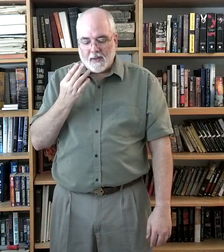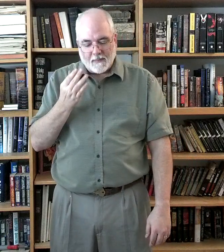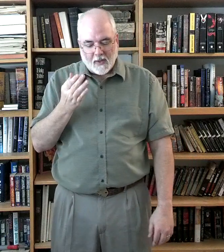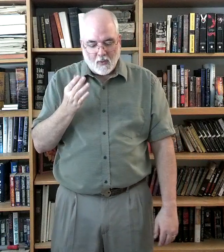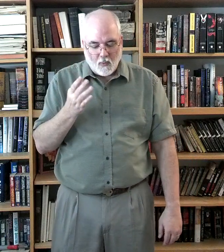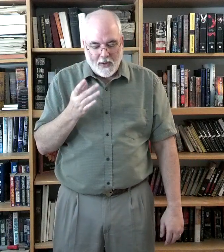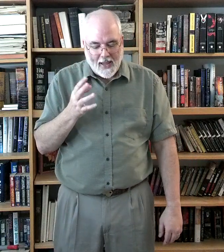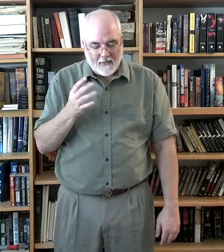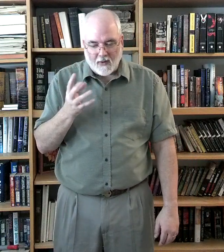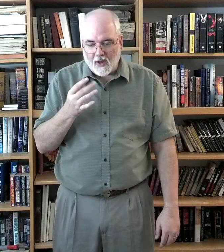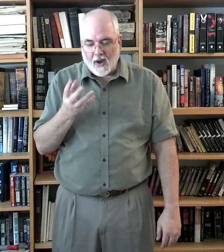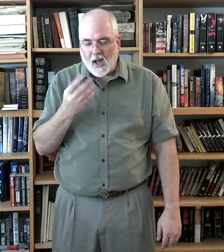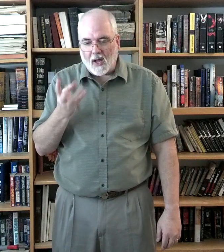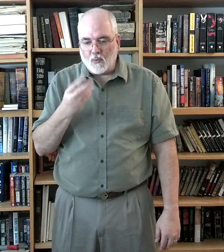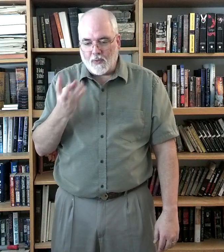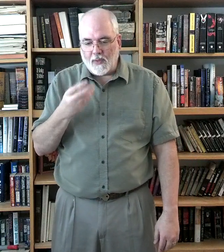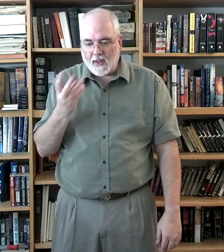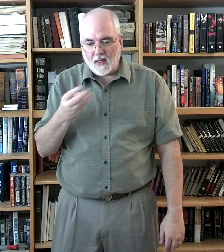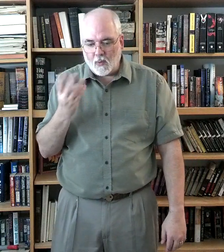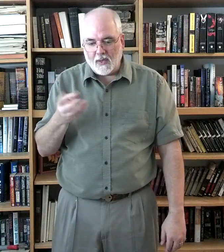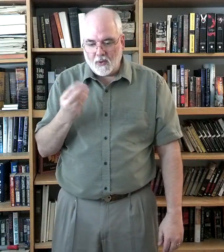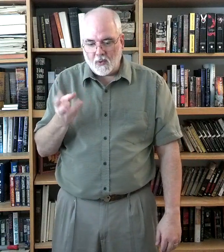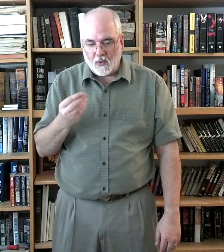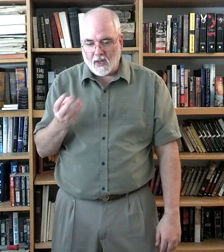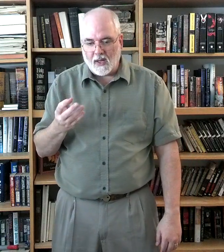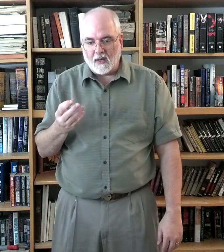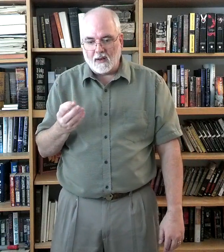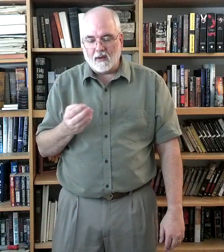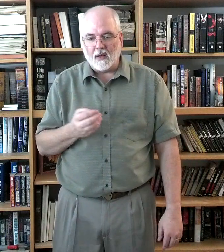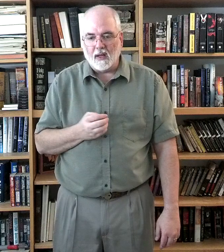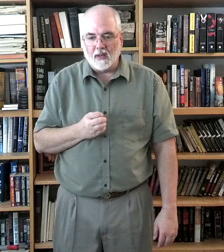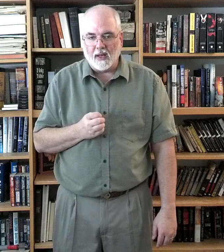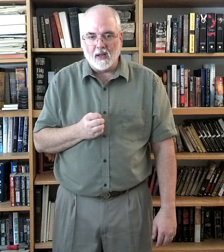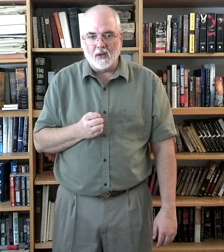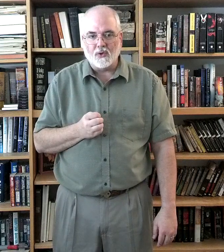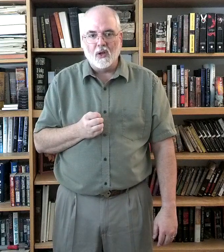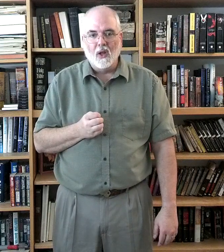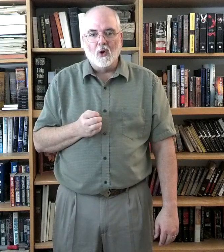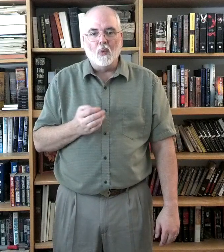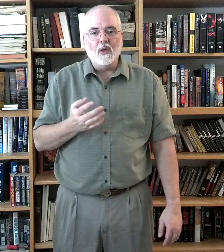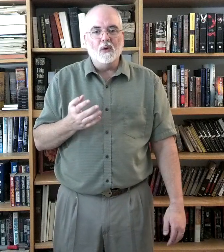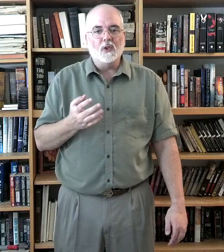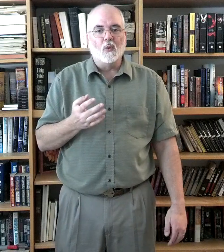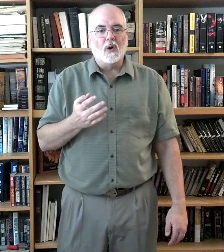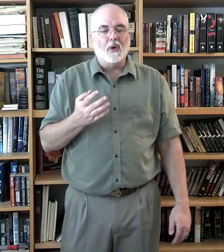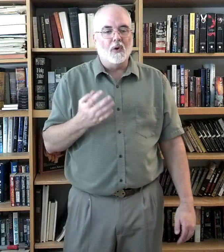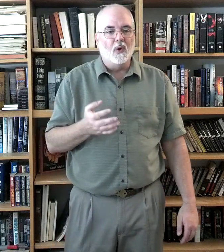We have an odd thing that we do in, in English. We use the word who